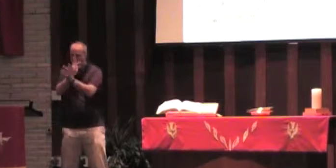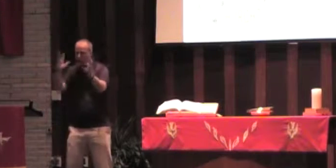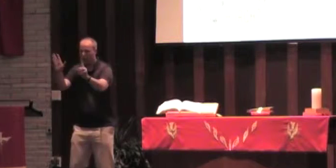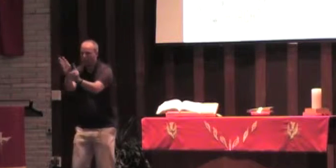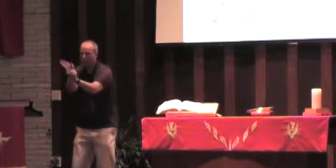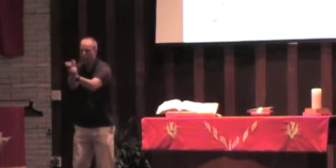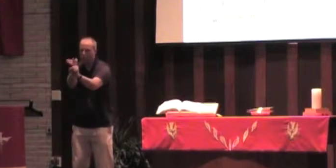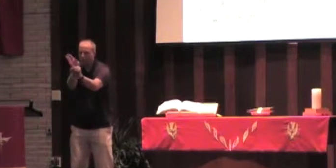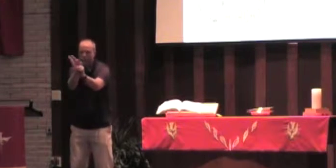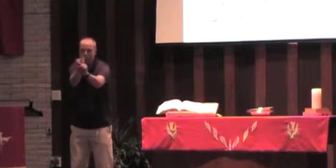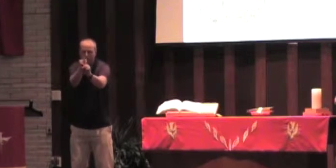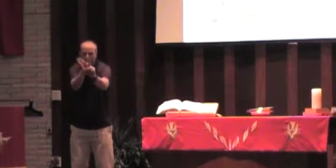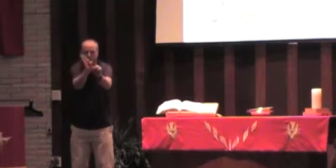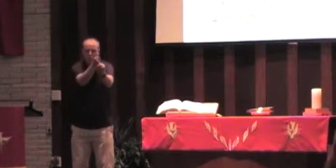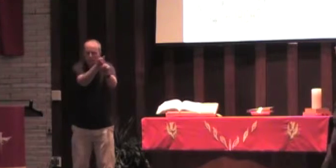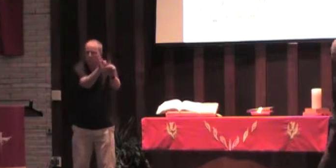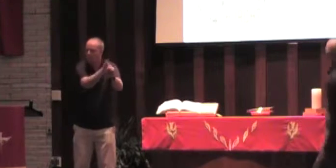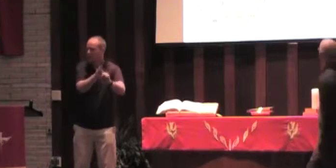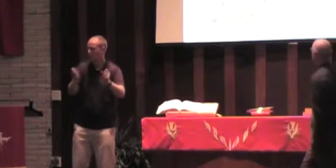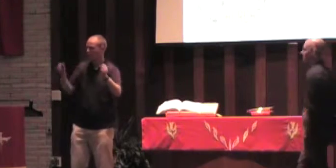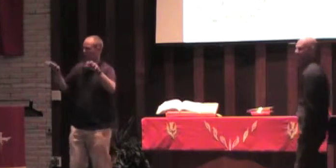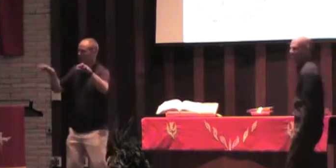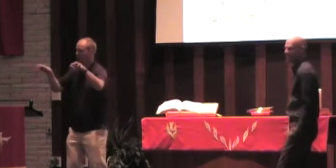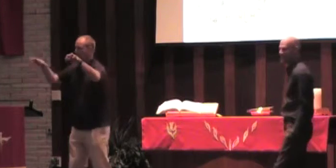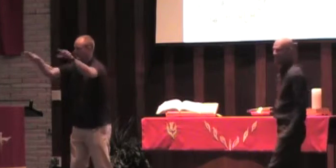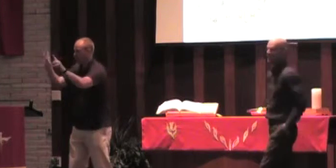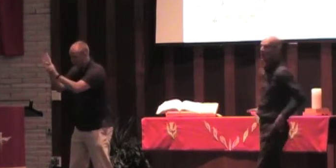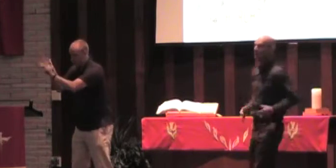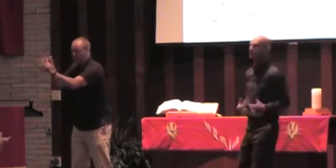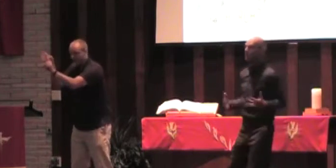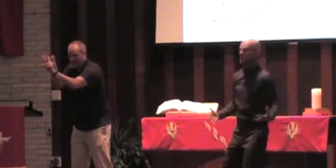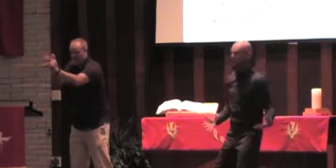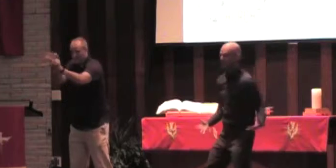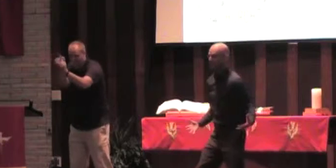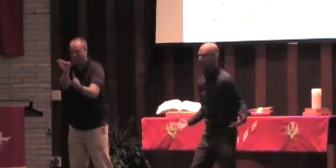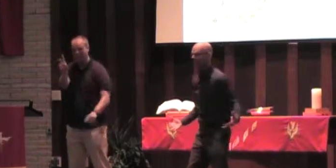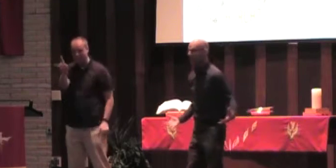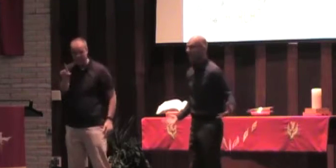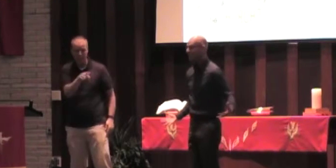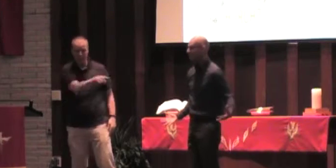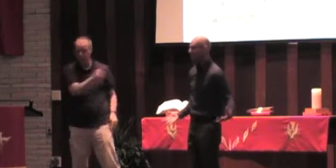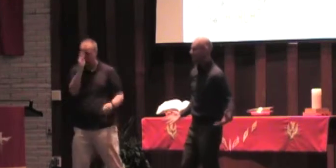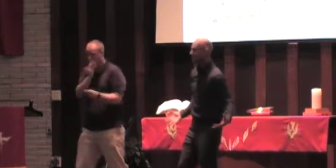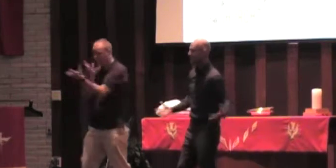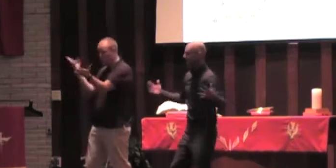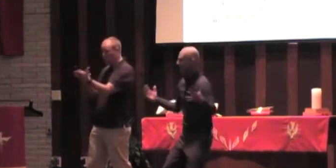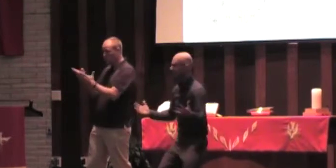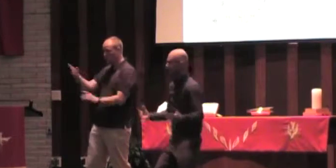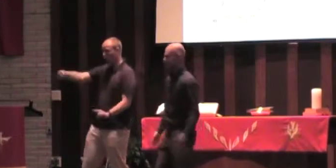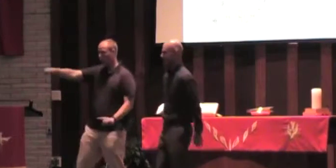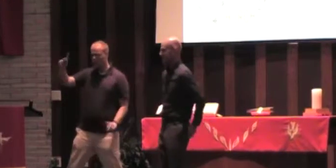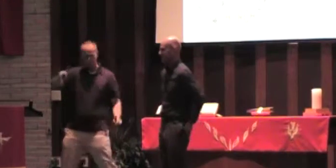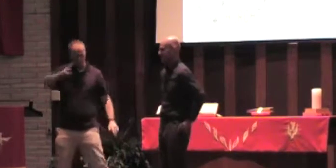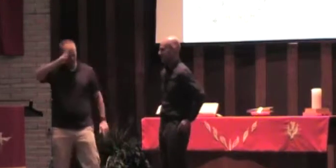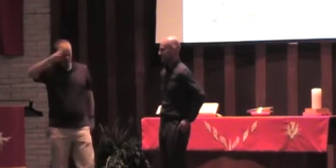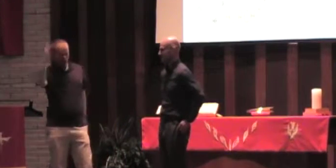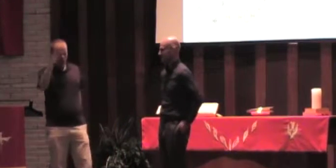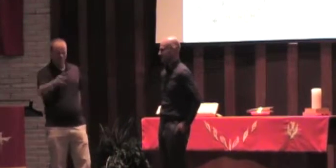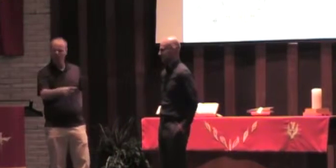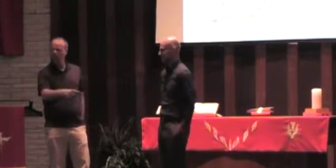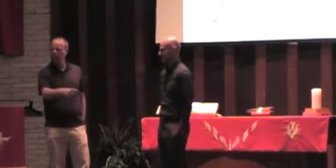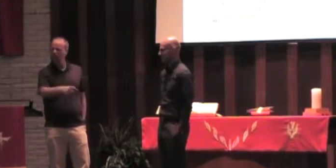and led astray large numbers of people here in Ephesus. Paul's bringing truth and what are they calling it? Heresy.